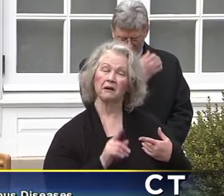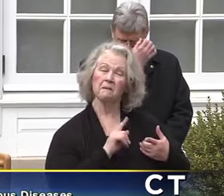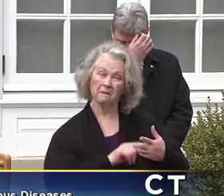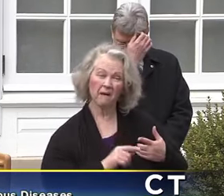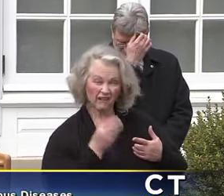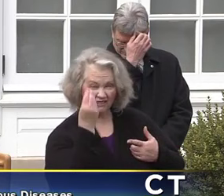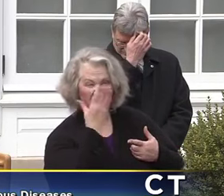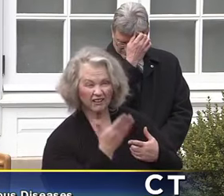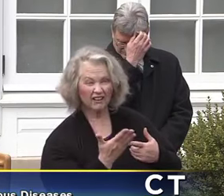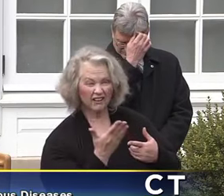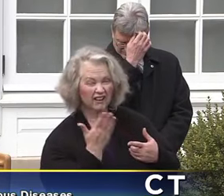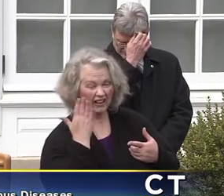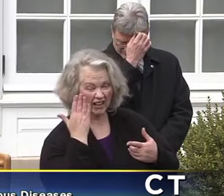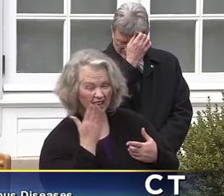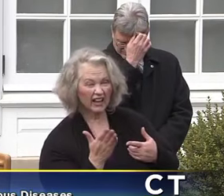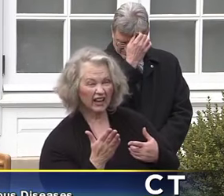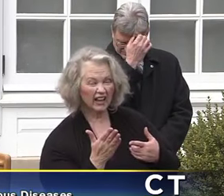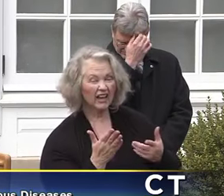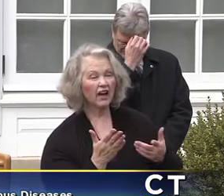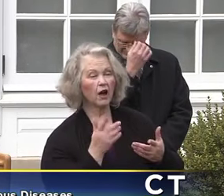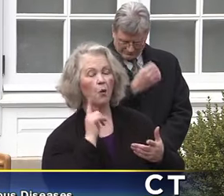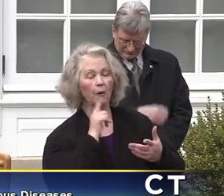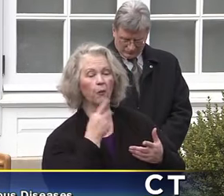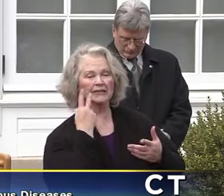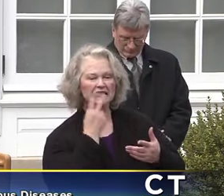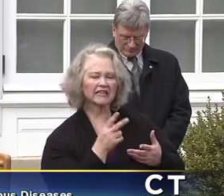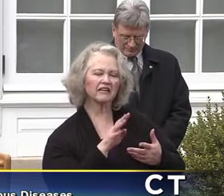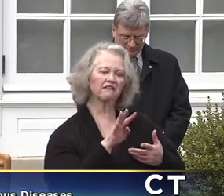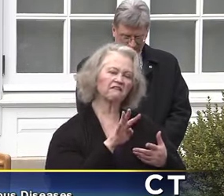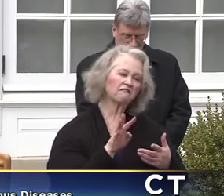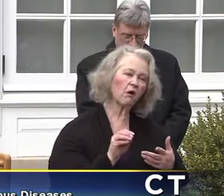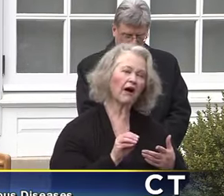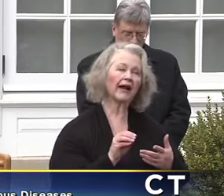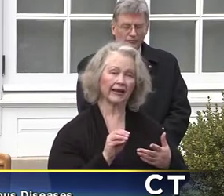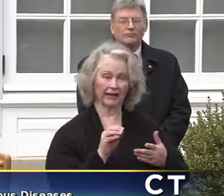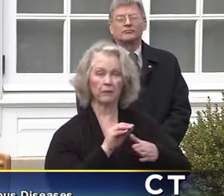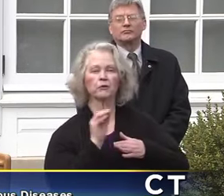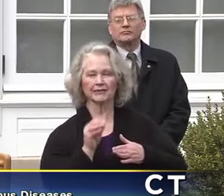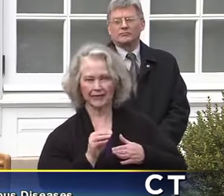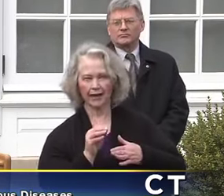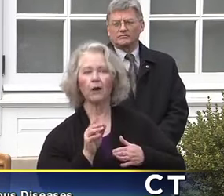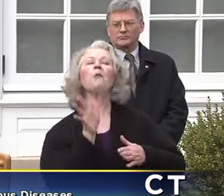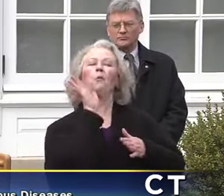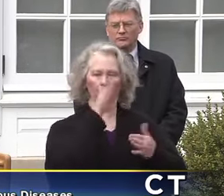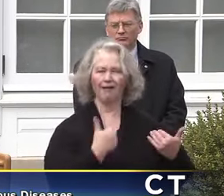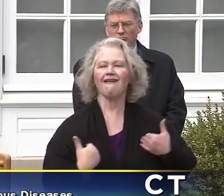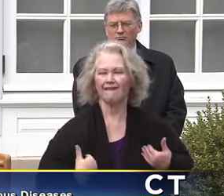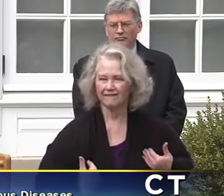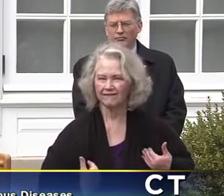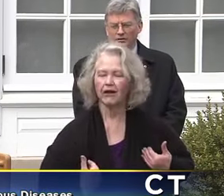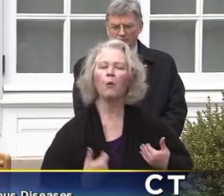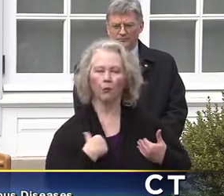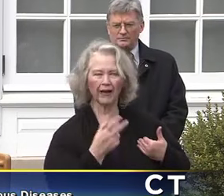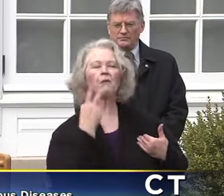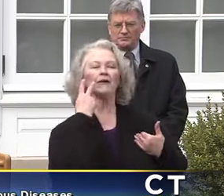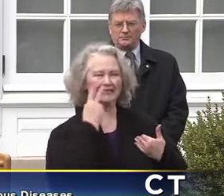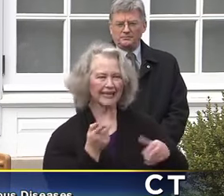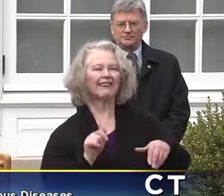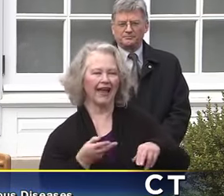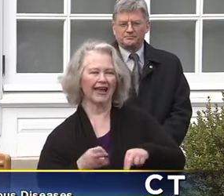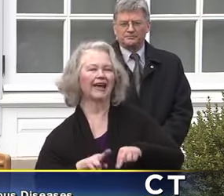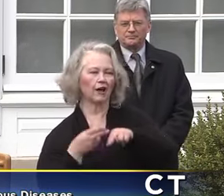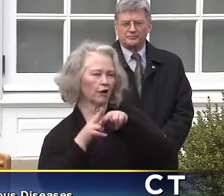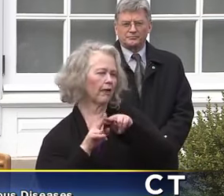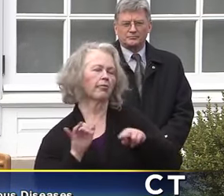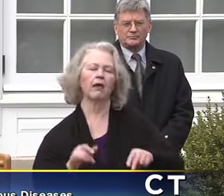to 50 percent of those test being positive. That's what we're looking for. Increase in positivity rate. This happens every